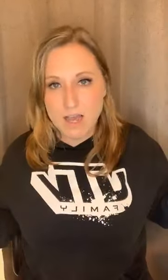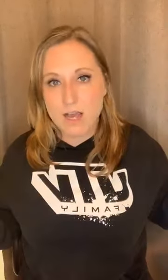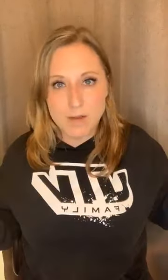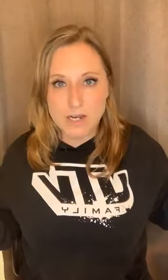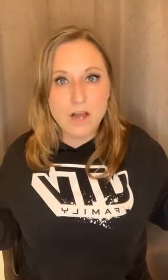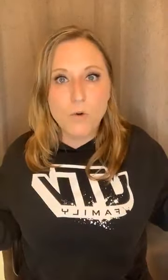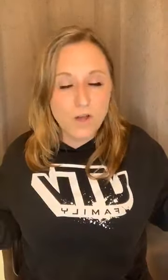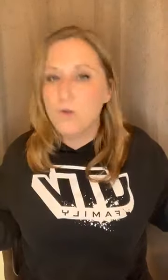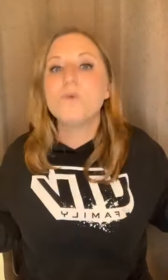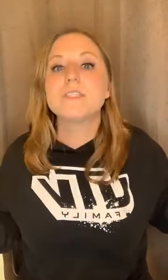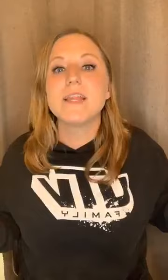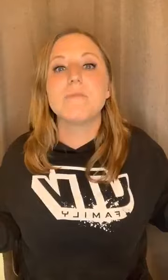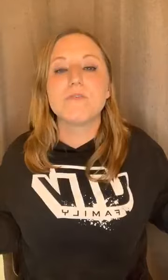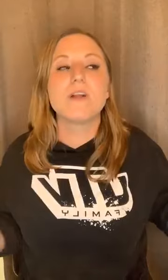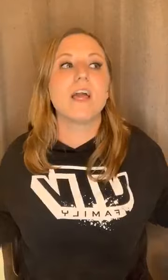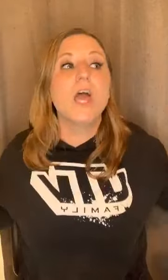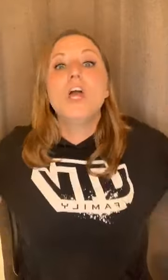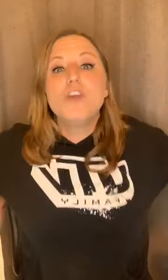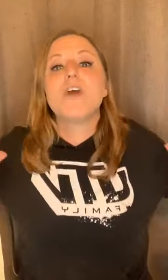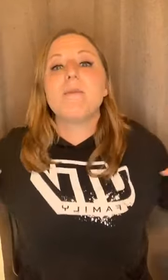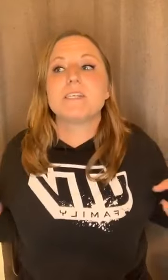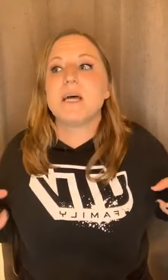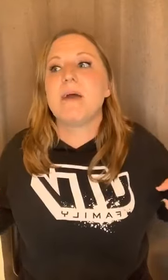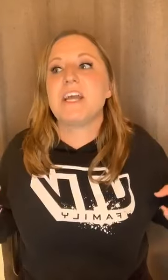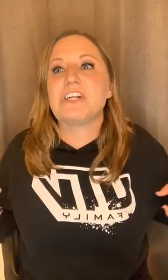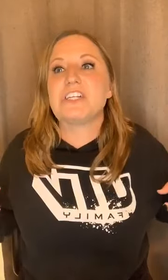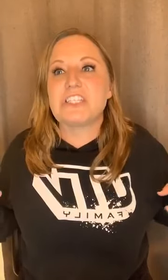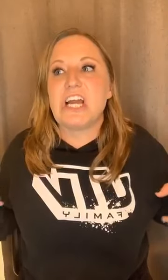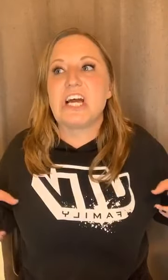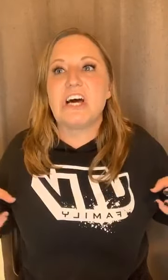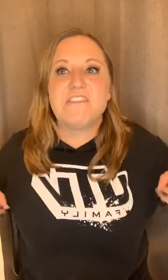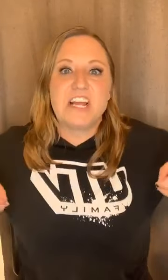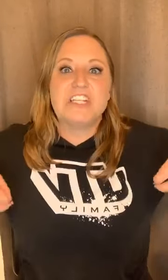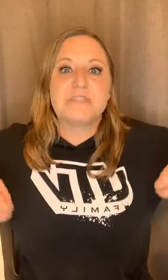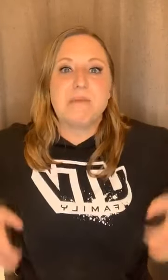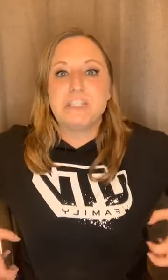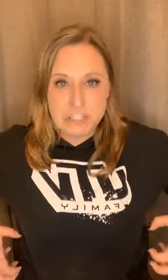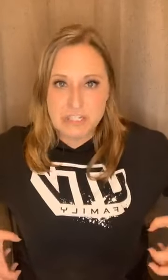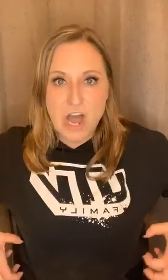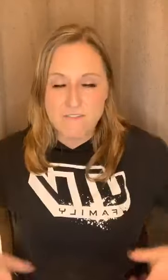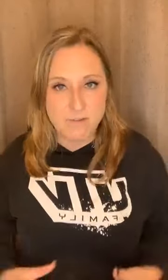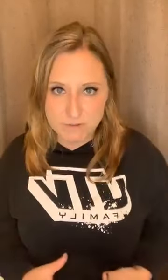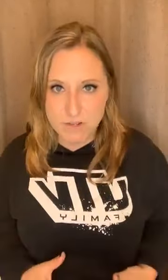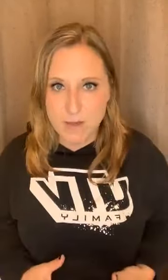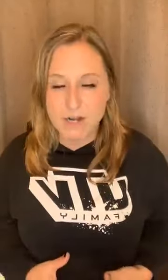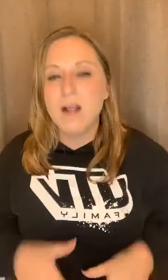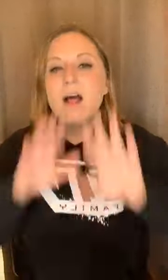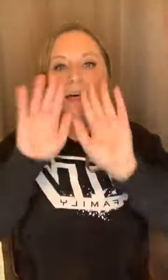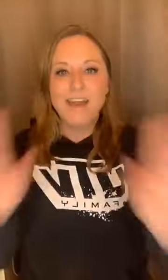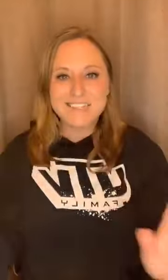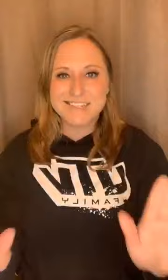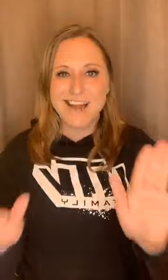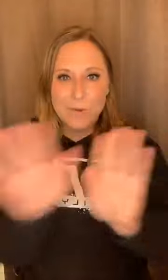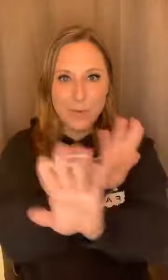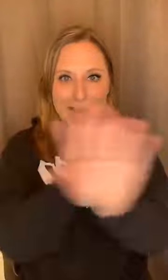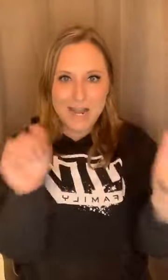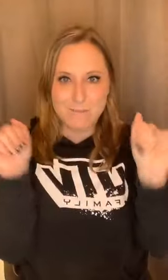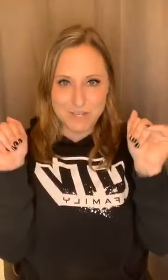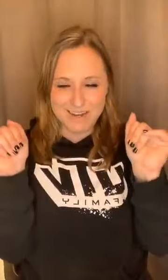Come on. Who, who has done that before? Like you grab your stomach and you're just like, Oh, if I could just pinch this off, I would feel better. That's not what I am talking